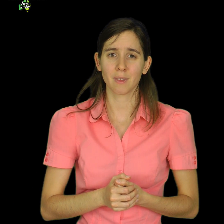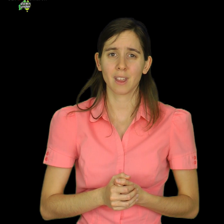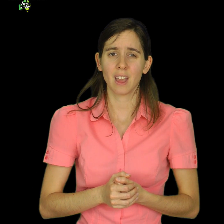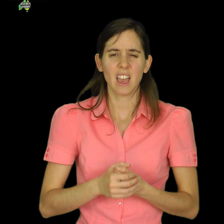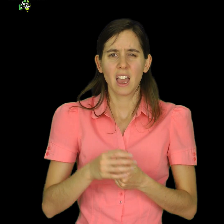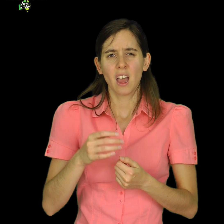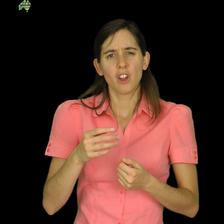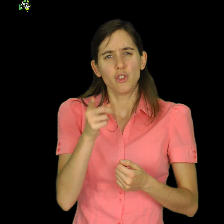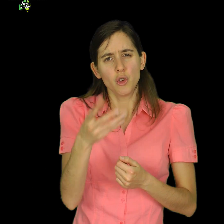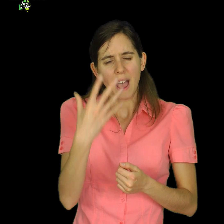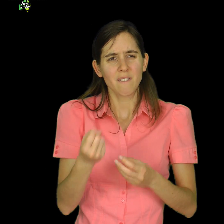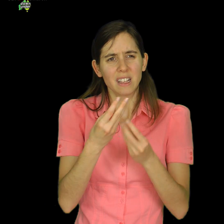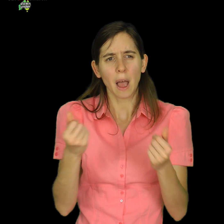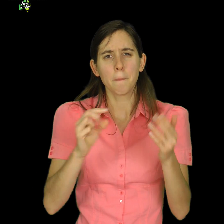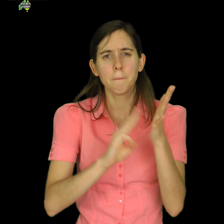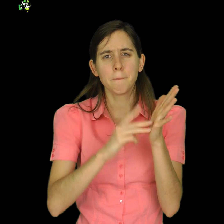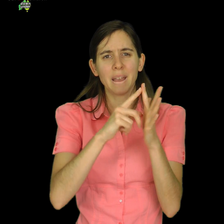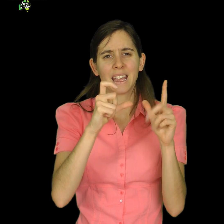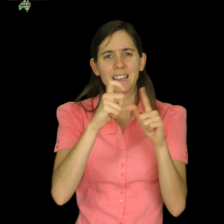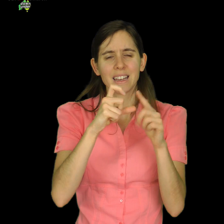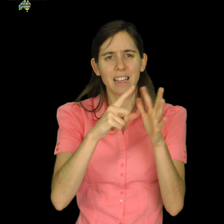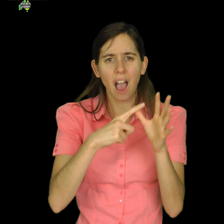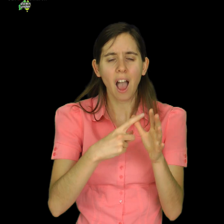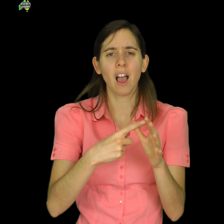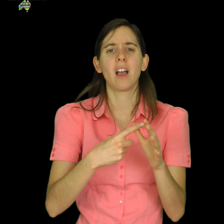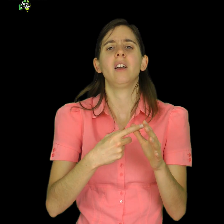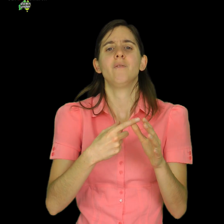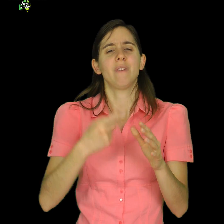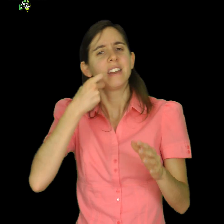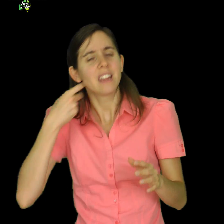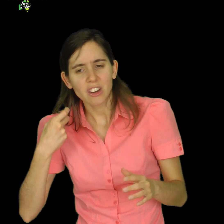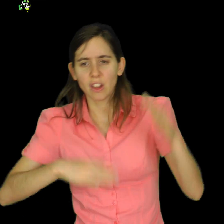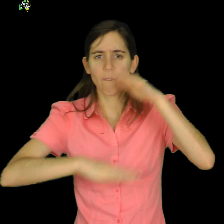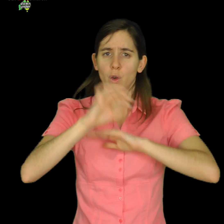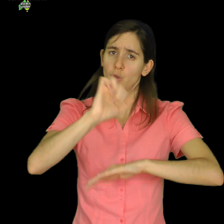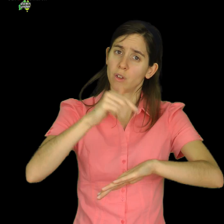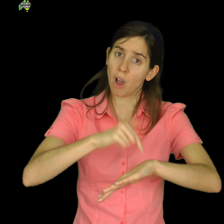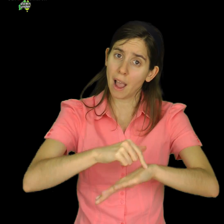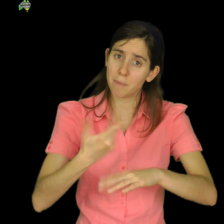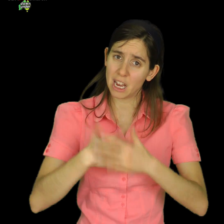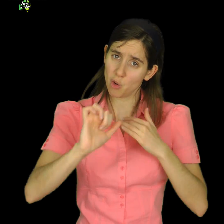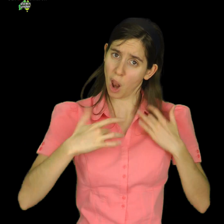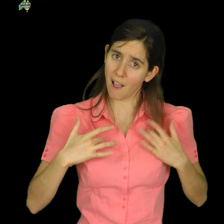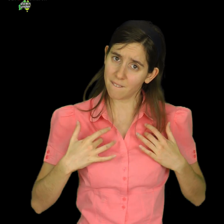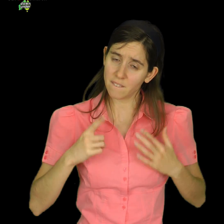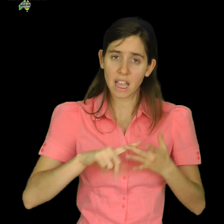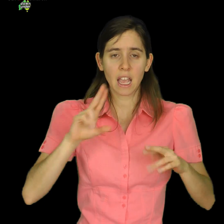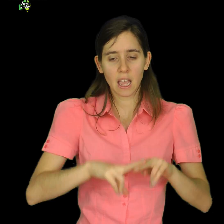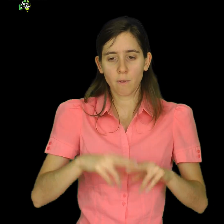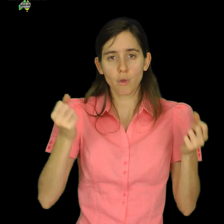occupy too much time and brain space in your life? If you give up these distractions, you may moan and groan